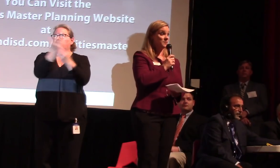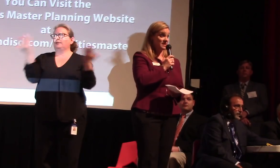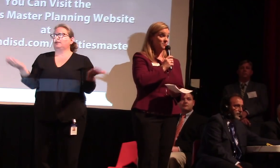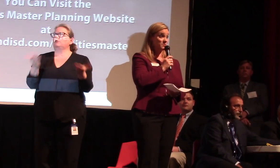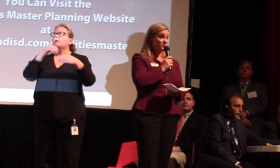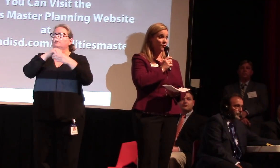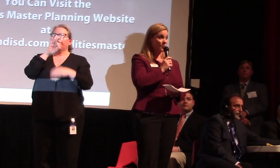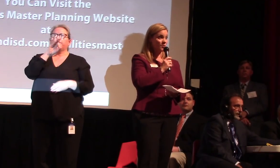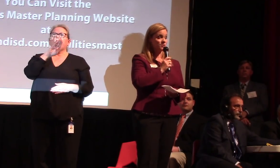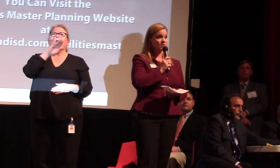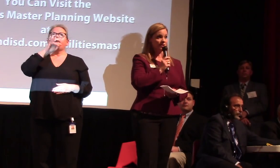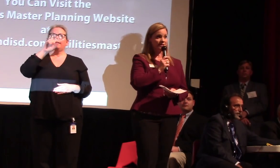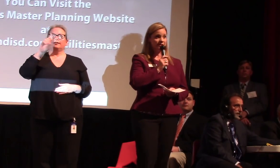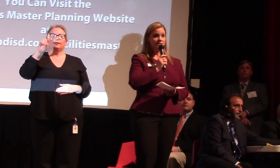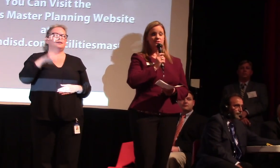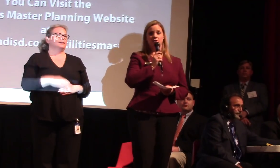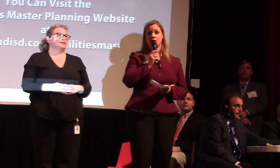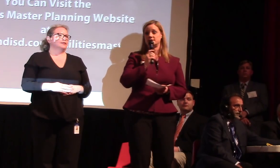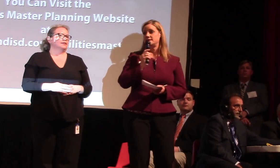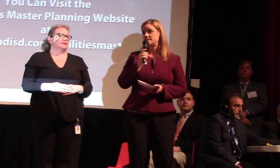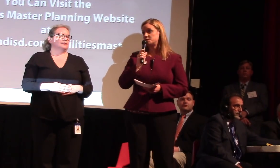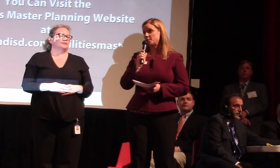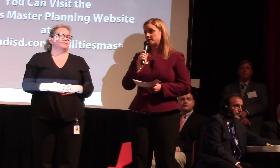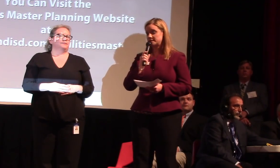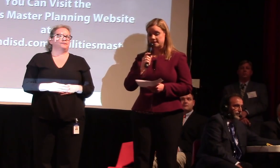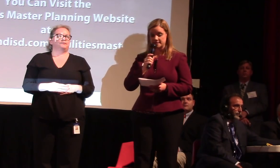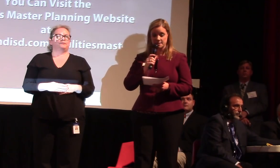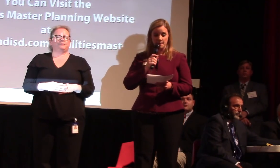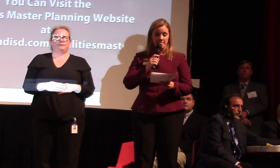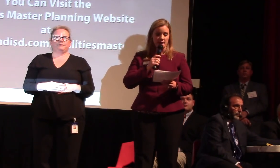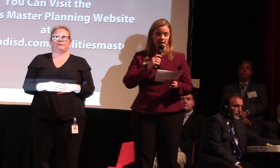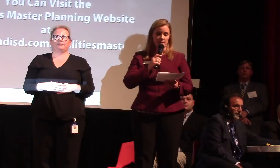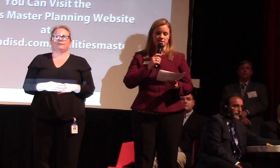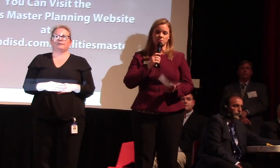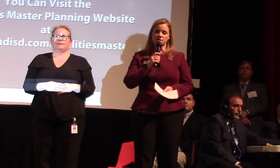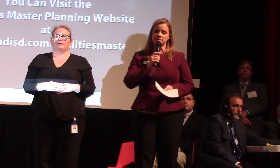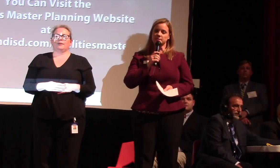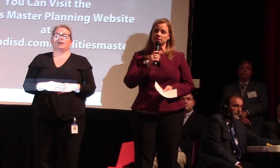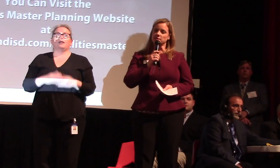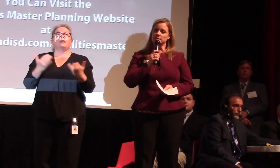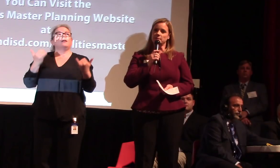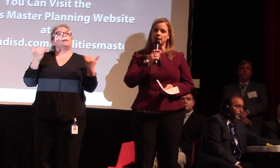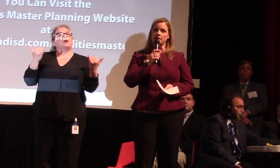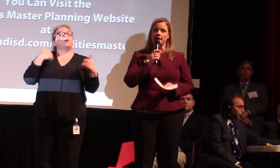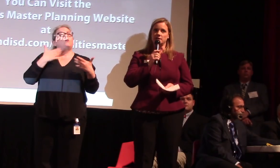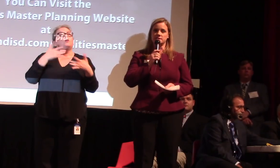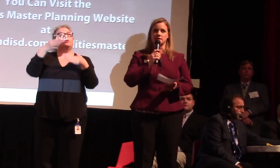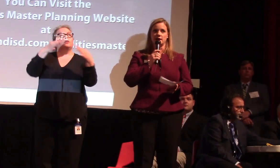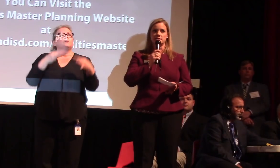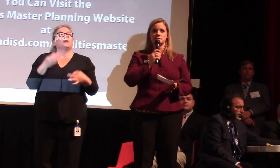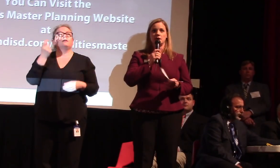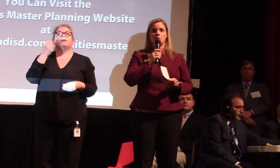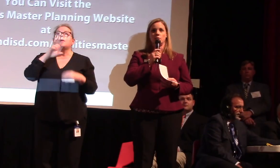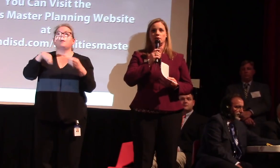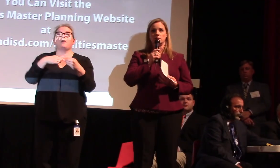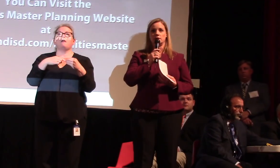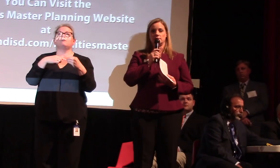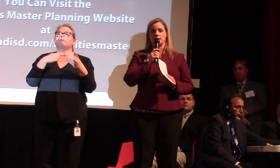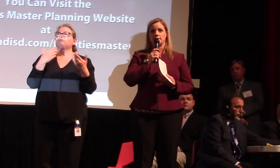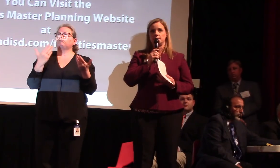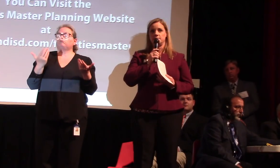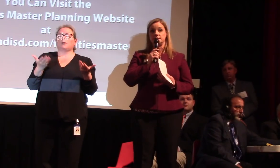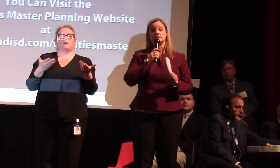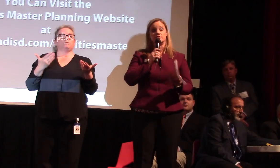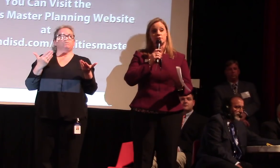as we move forward to share ideas and thoughts in this process. I do want to explain a little bit about how tonight will